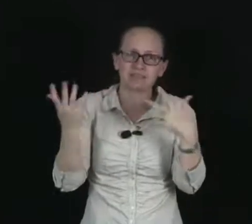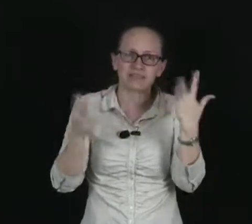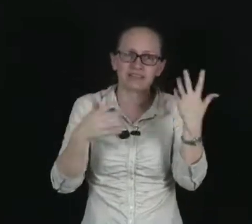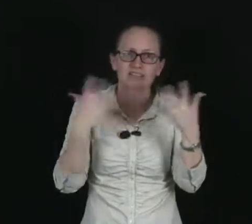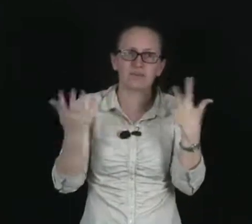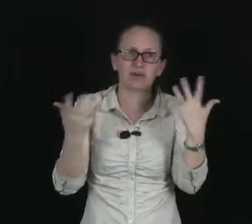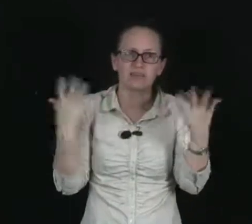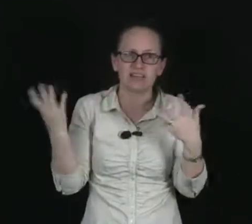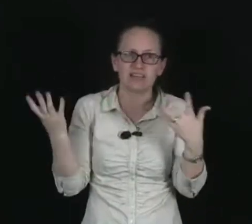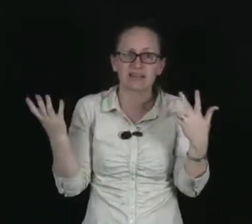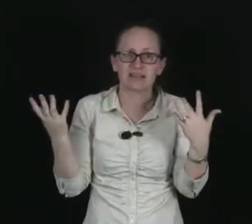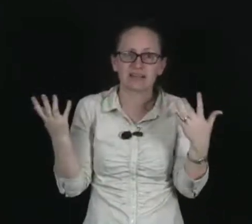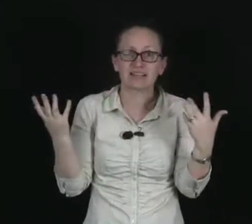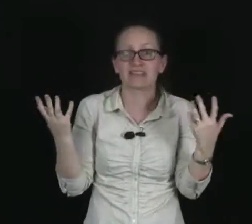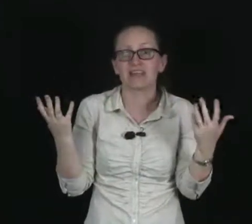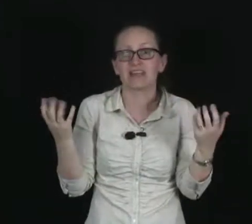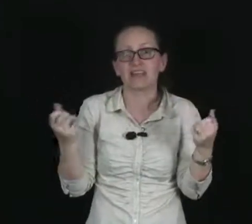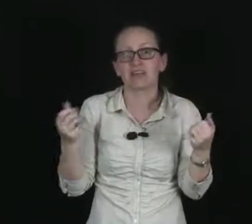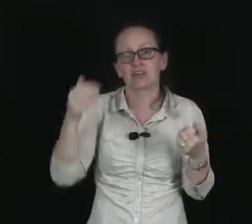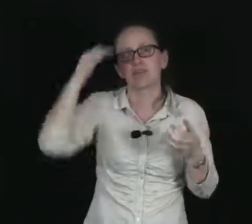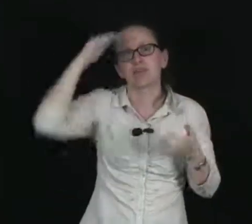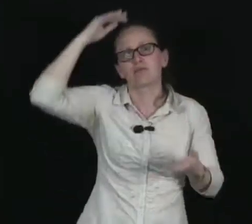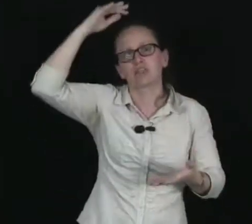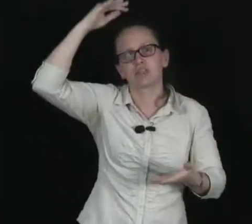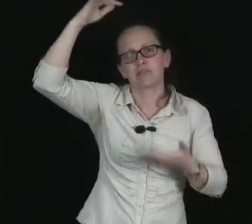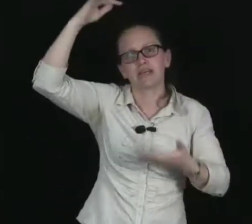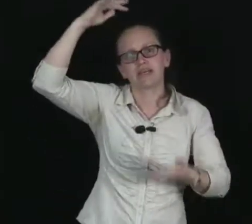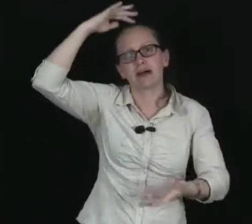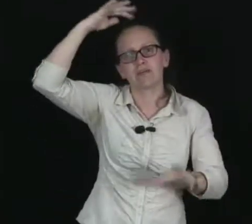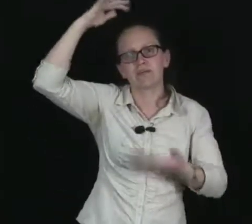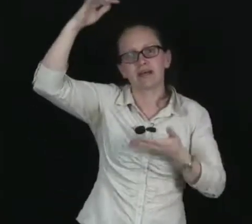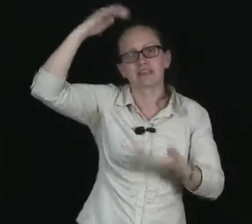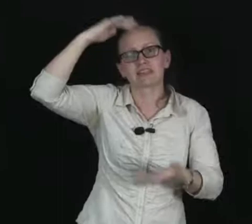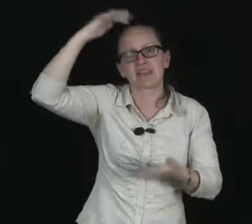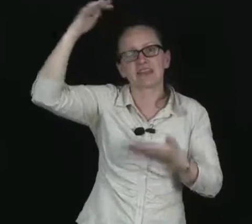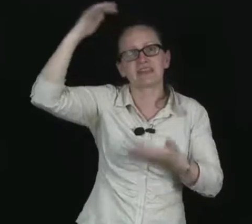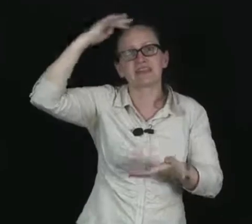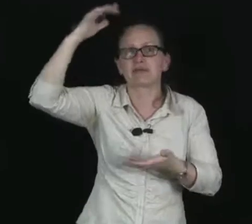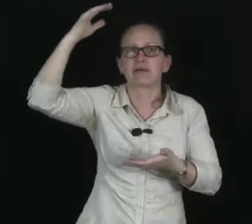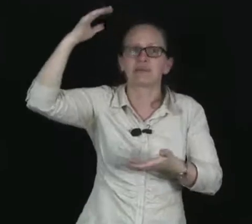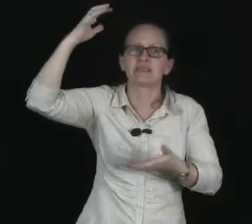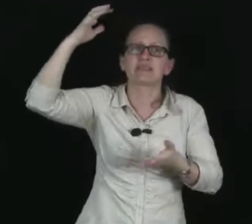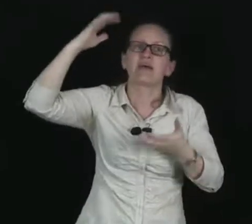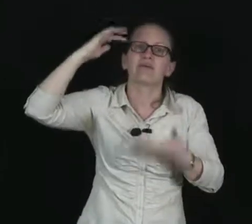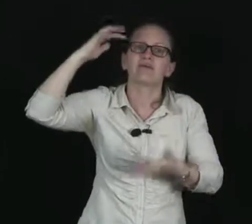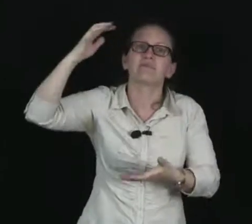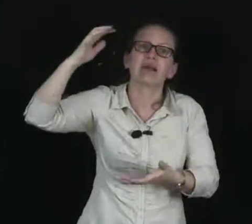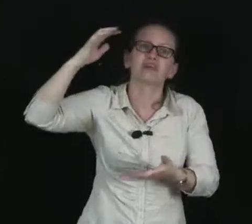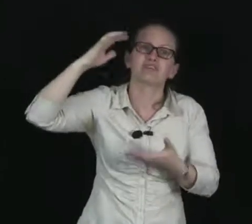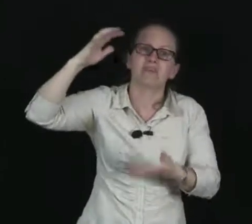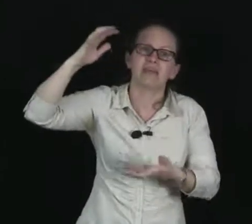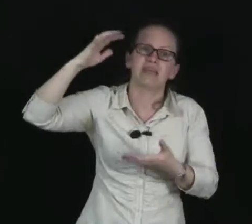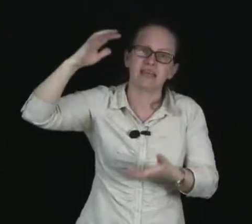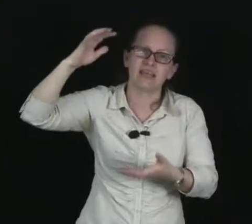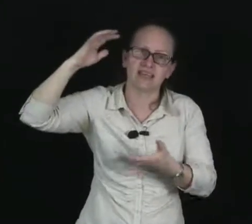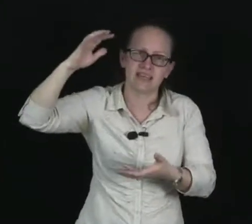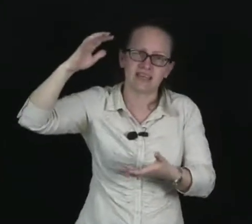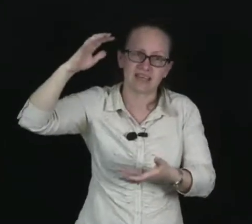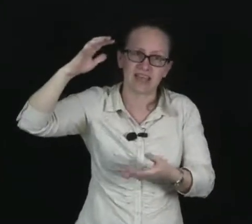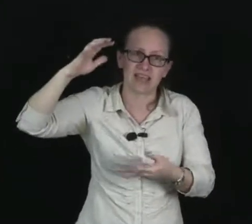released in the form of electromagnetic radiation, which is picked up by the scanning equipment around the PET scanner.